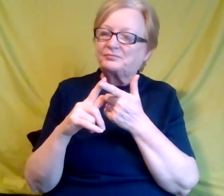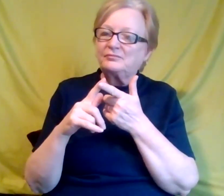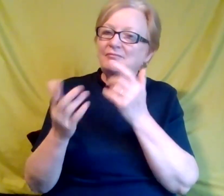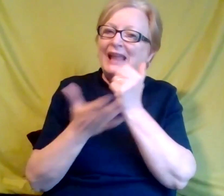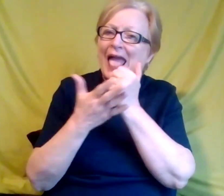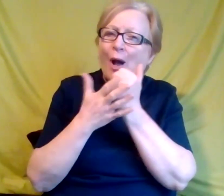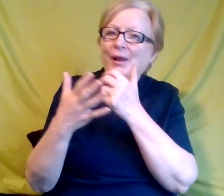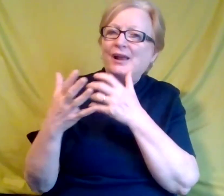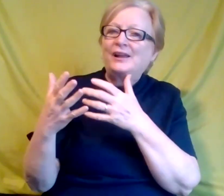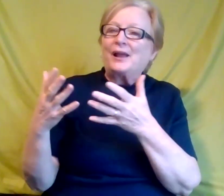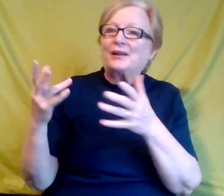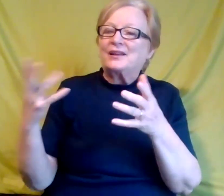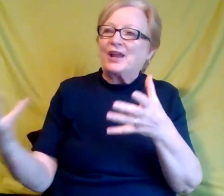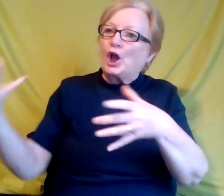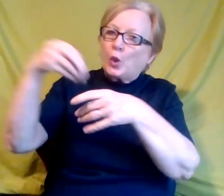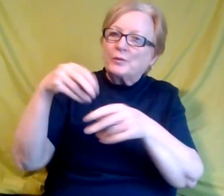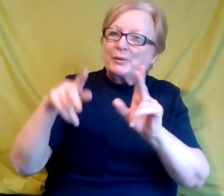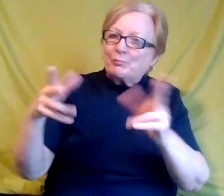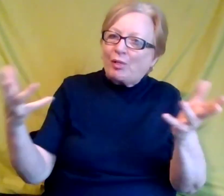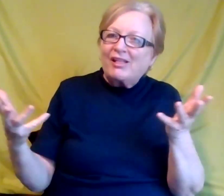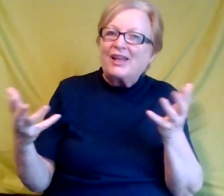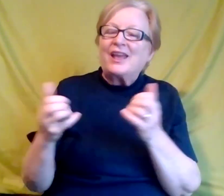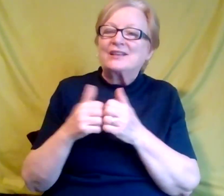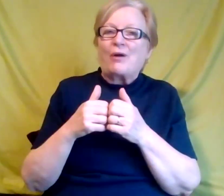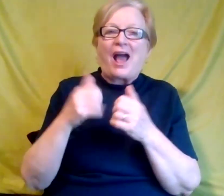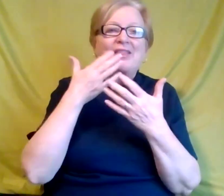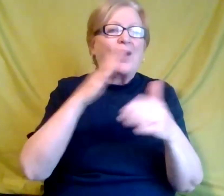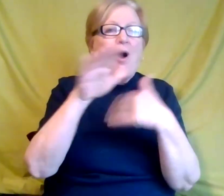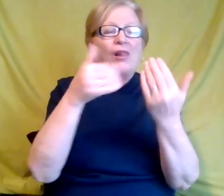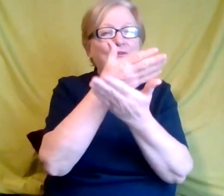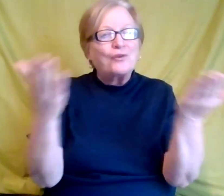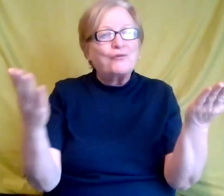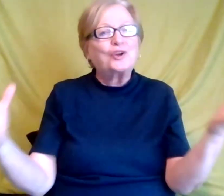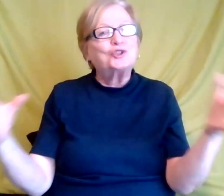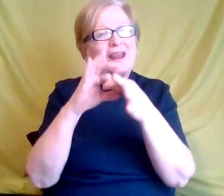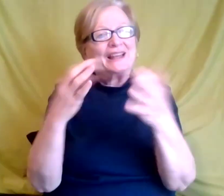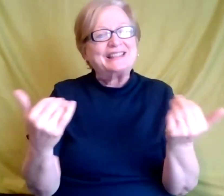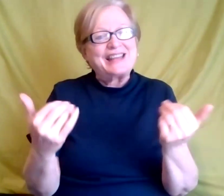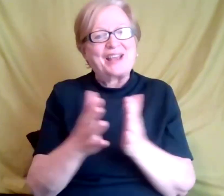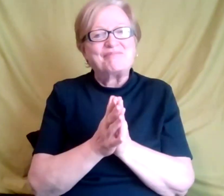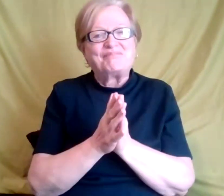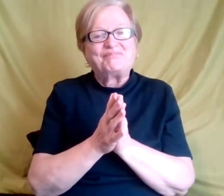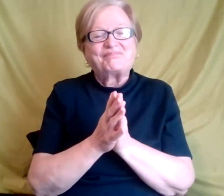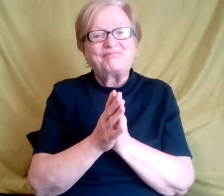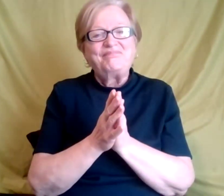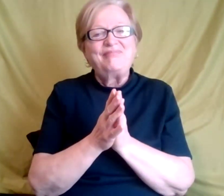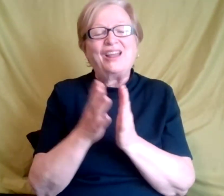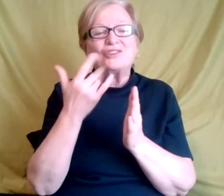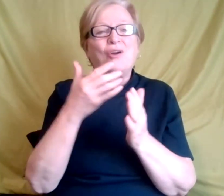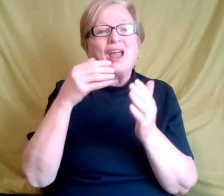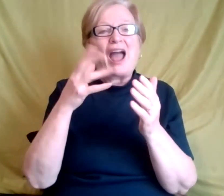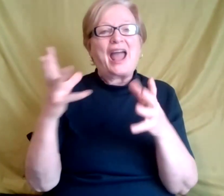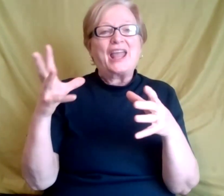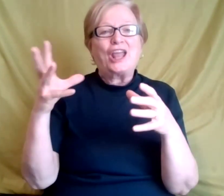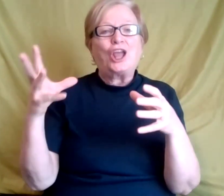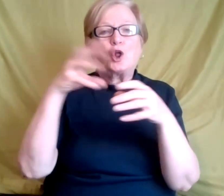inclusion. Um, so, and I thank all of you for joining us today. I also put in the chat, we want to, you